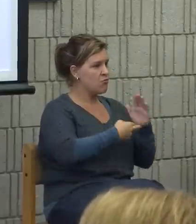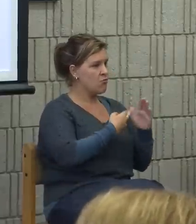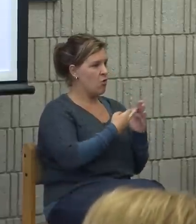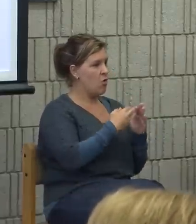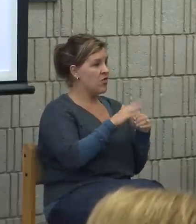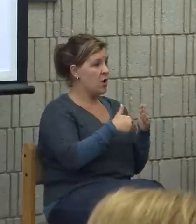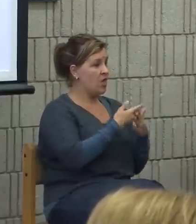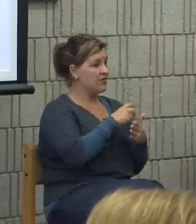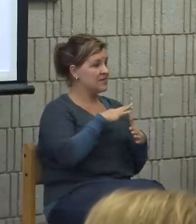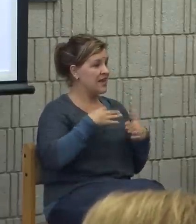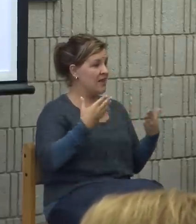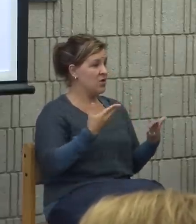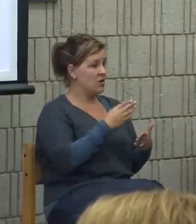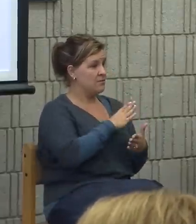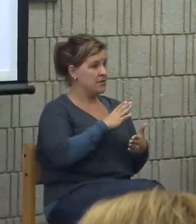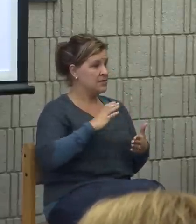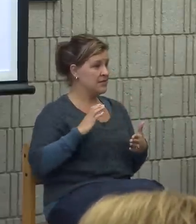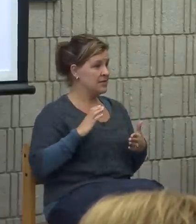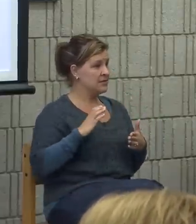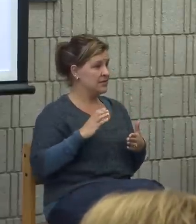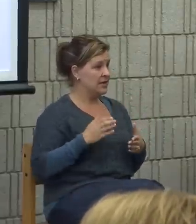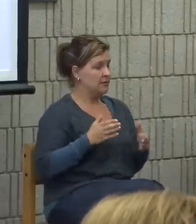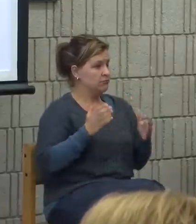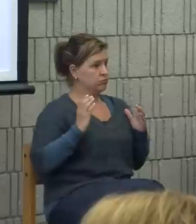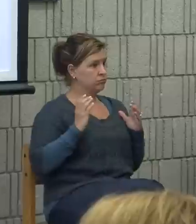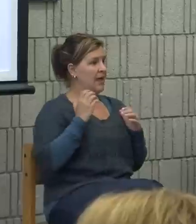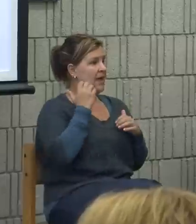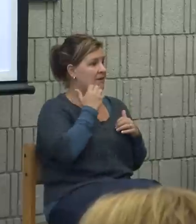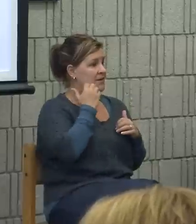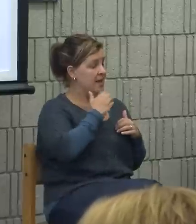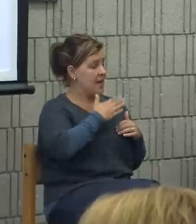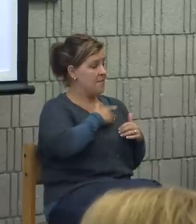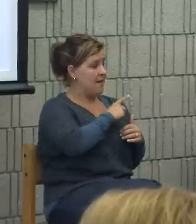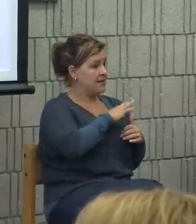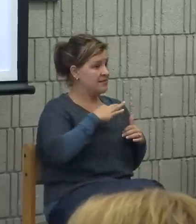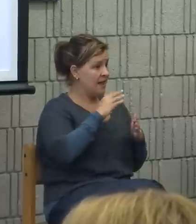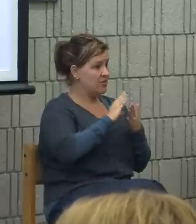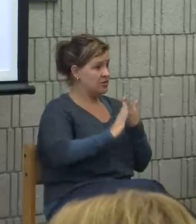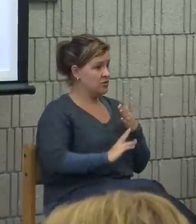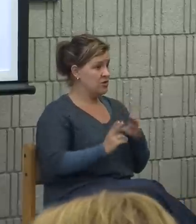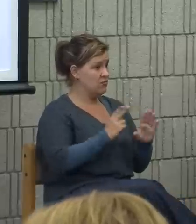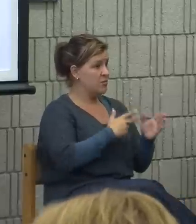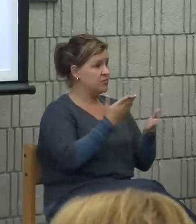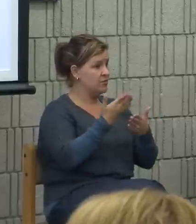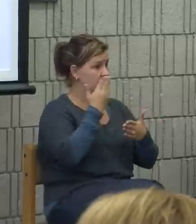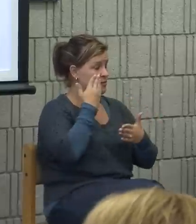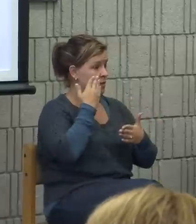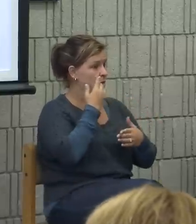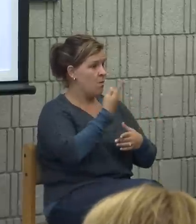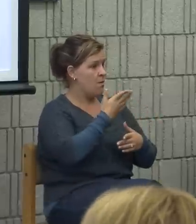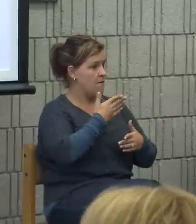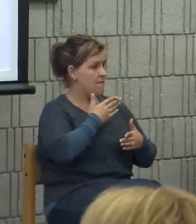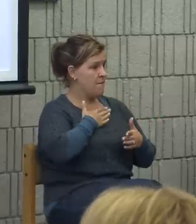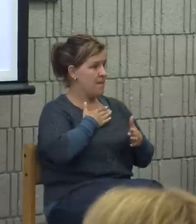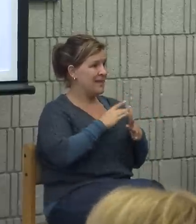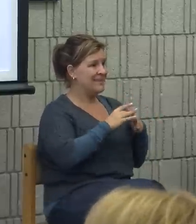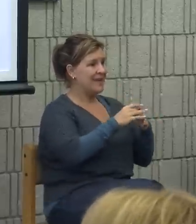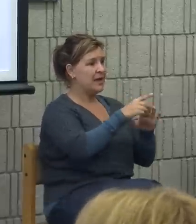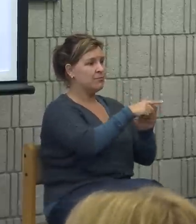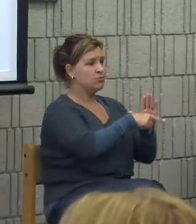staff here at BCC plays every day. And my staff in Student and Enrollment Services certainly know that one of my guiding principles is